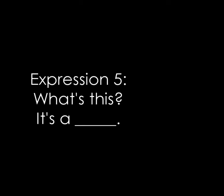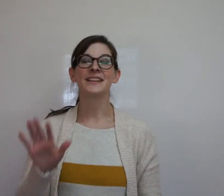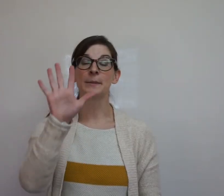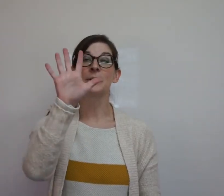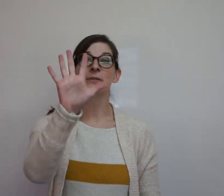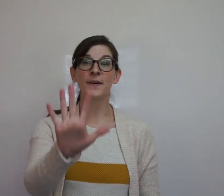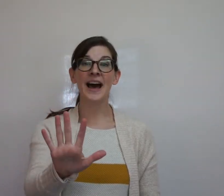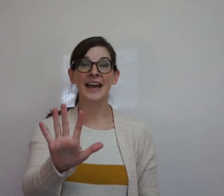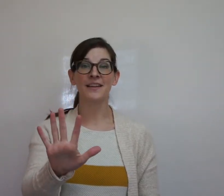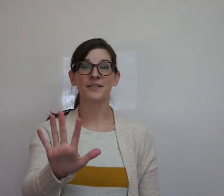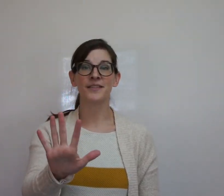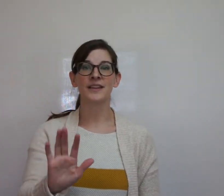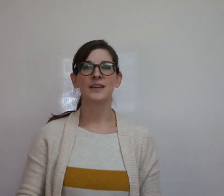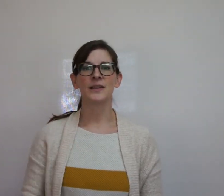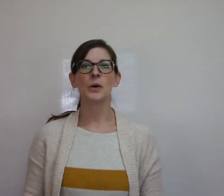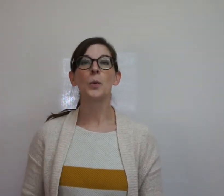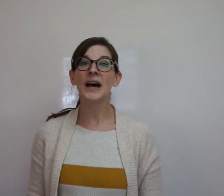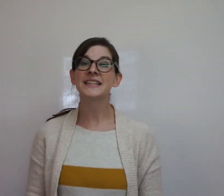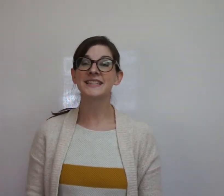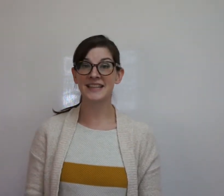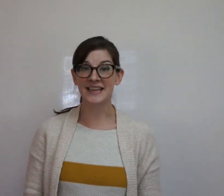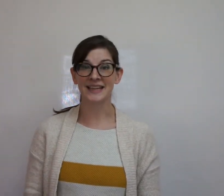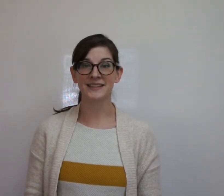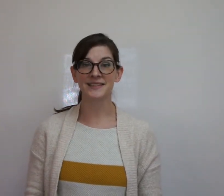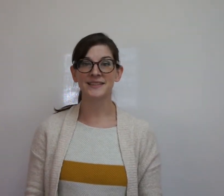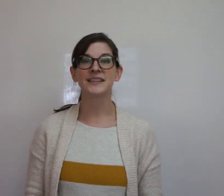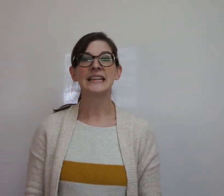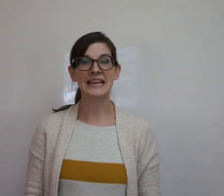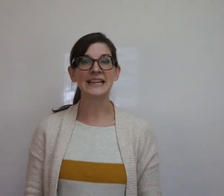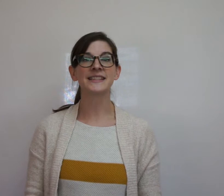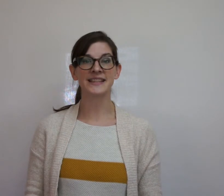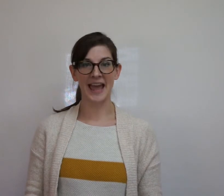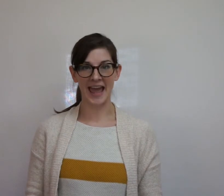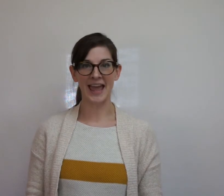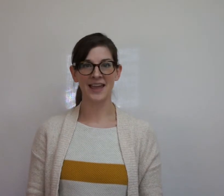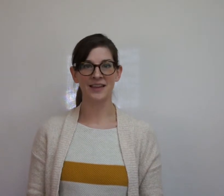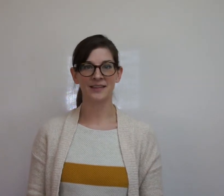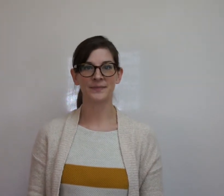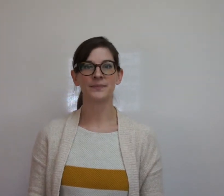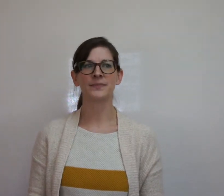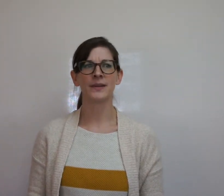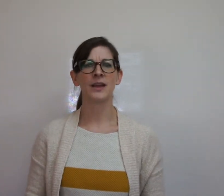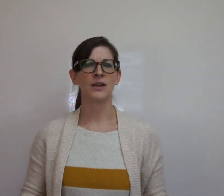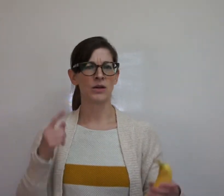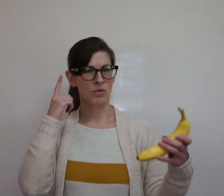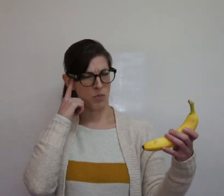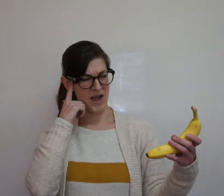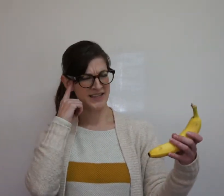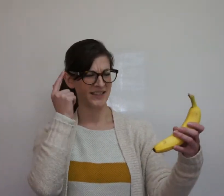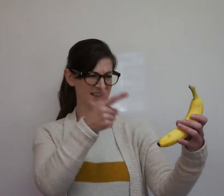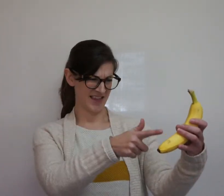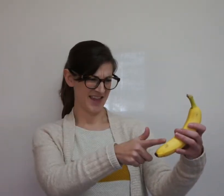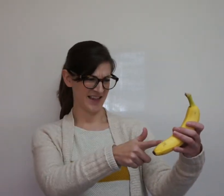Number five, what's this? It's a... What's this?